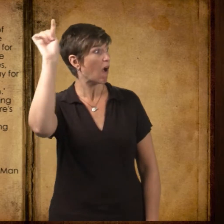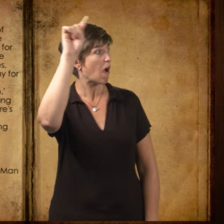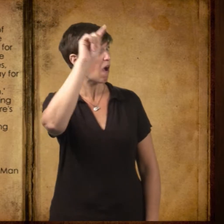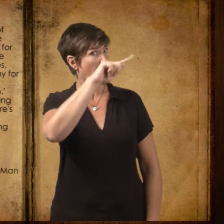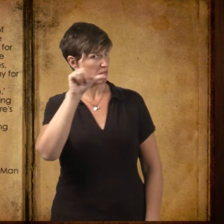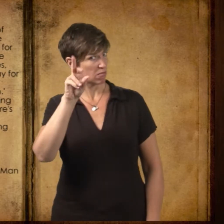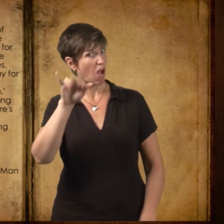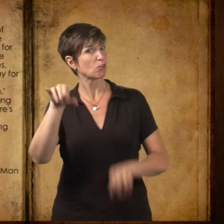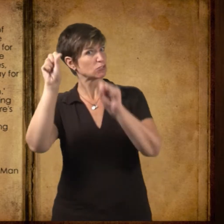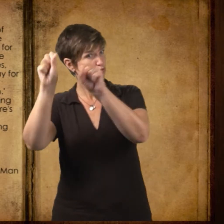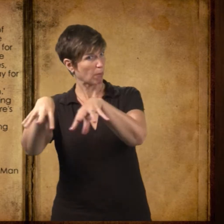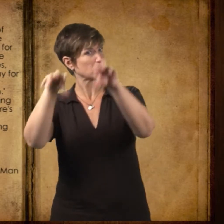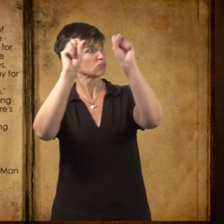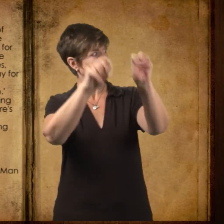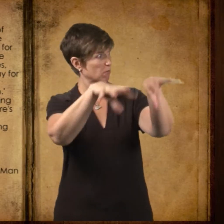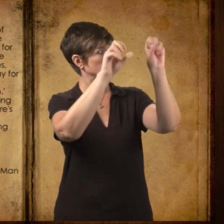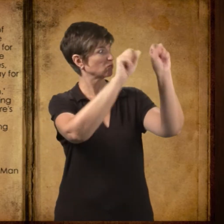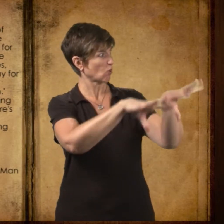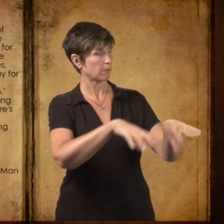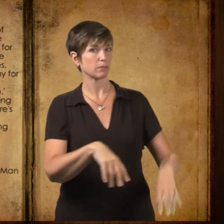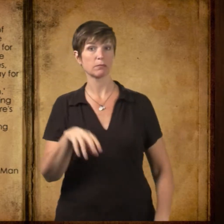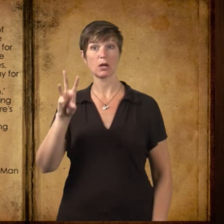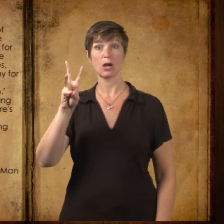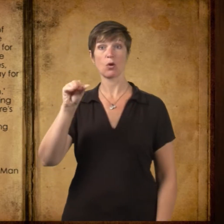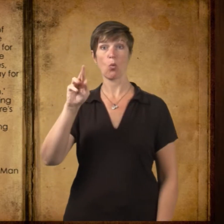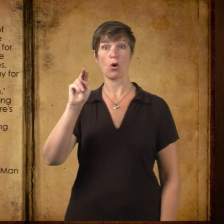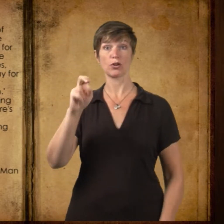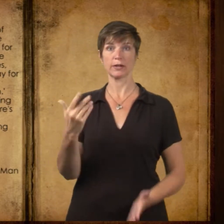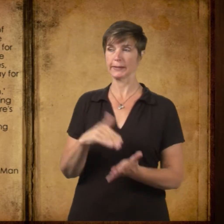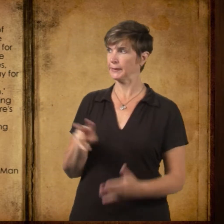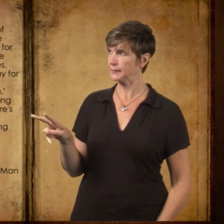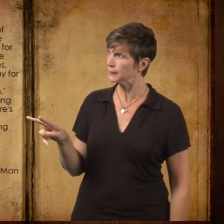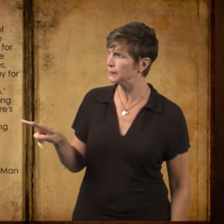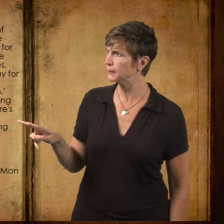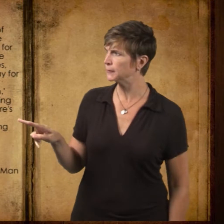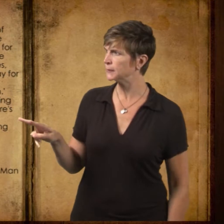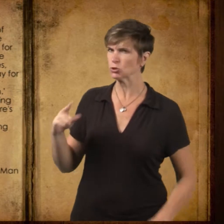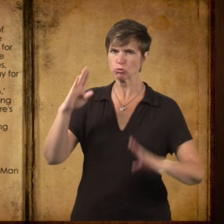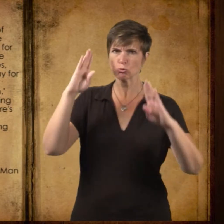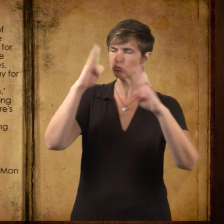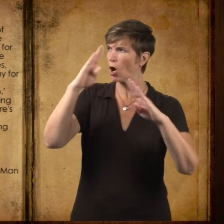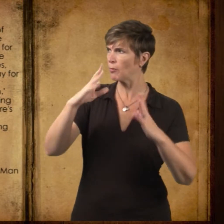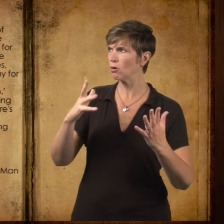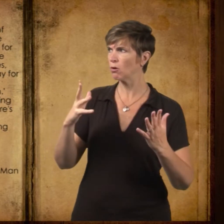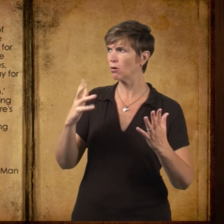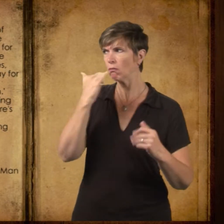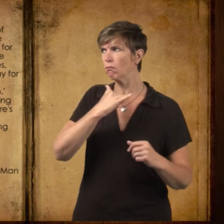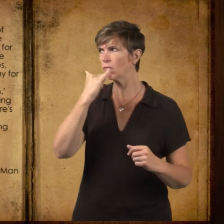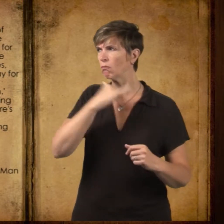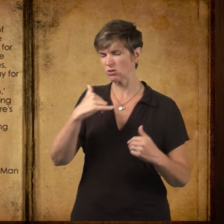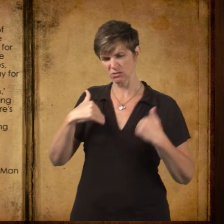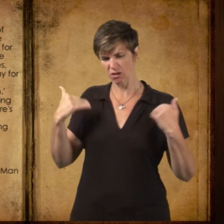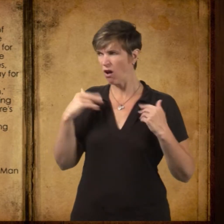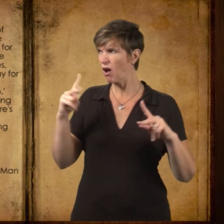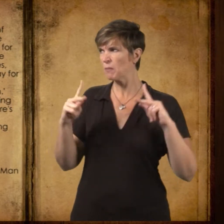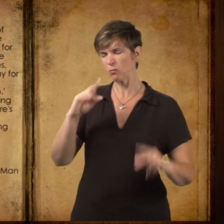Some places have already quit lotteries, Mrs. Adams said. Nothing but trouble in that,